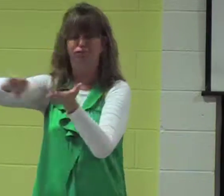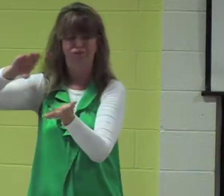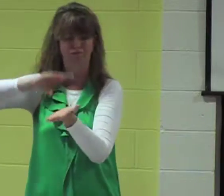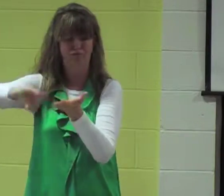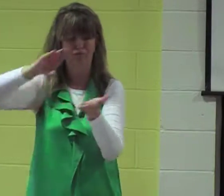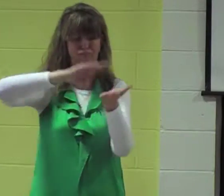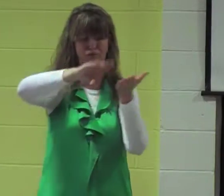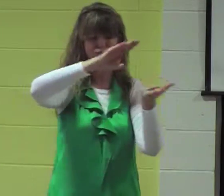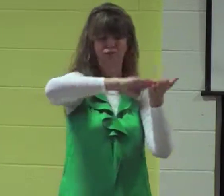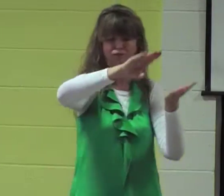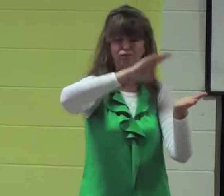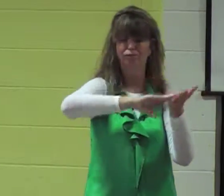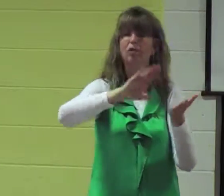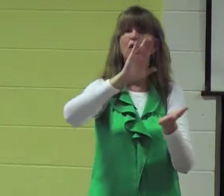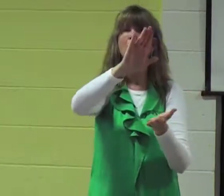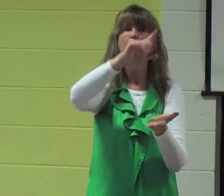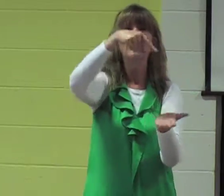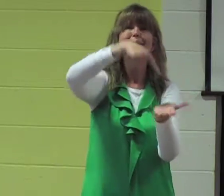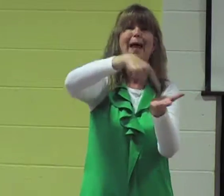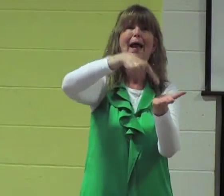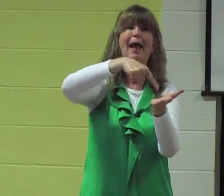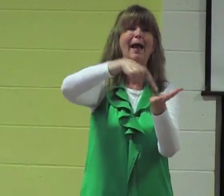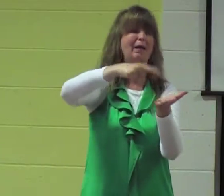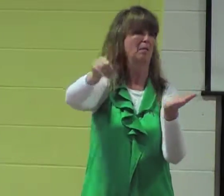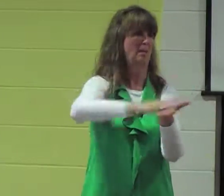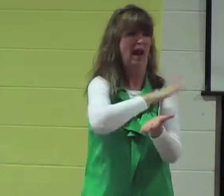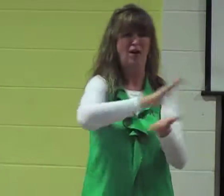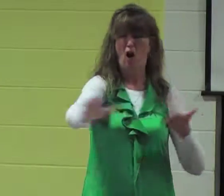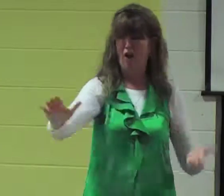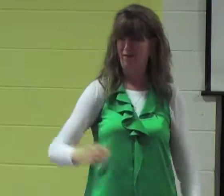and that his sacrifice was enough to pay the debt